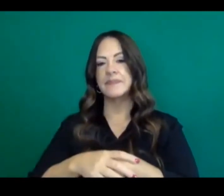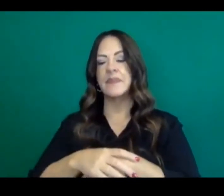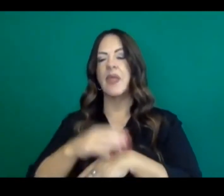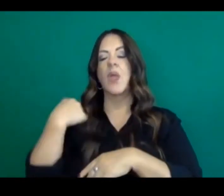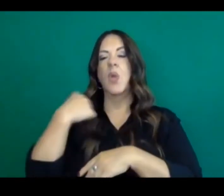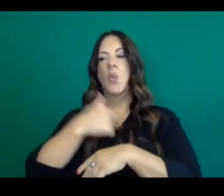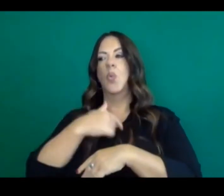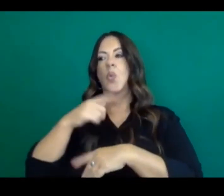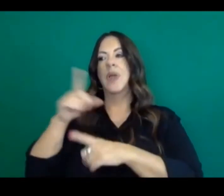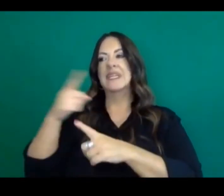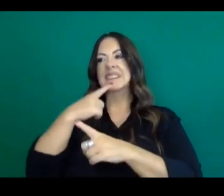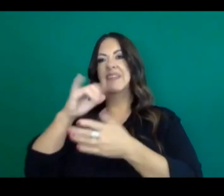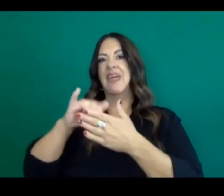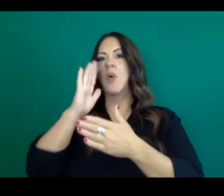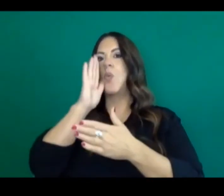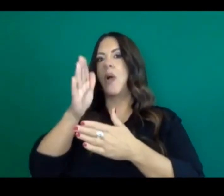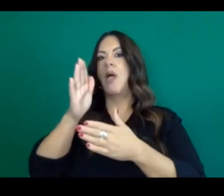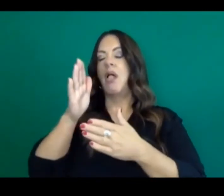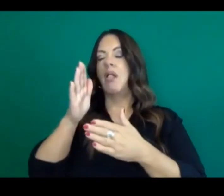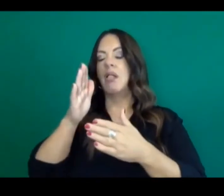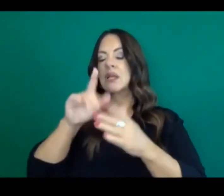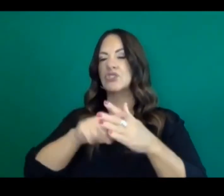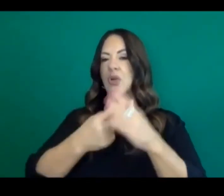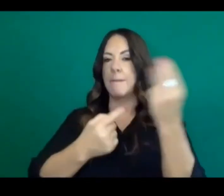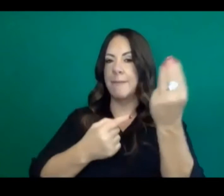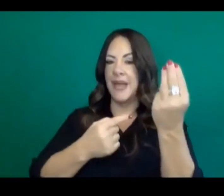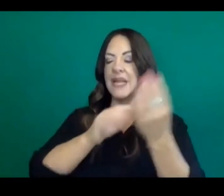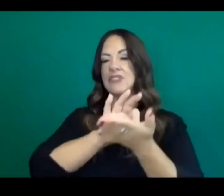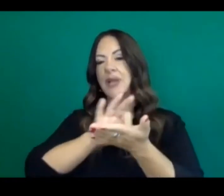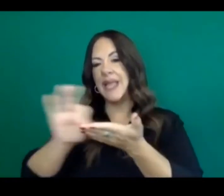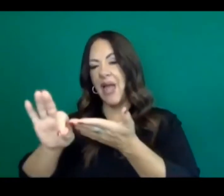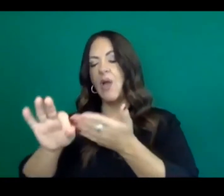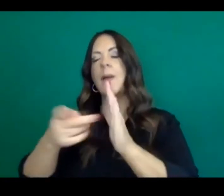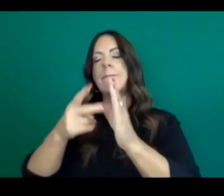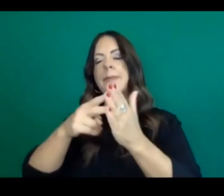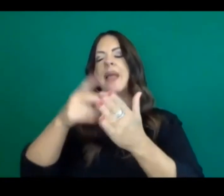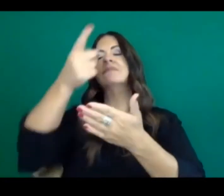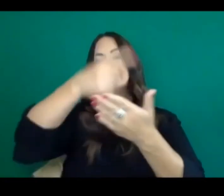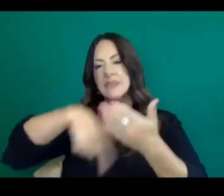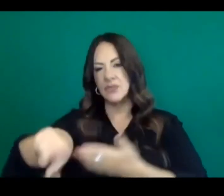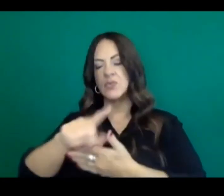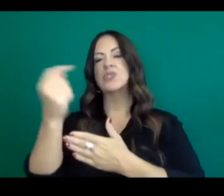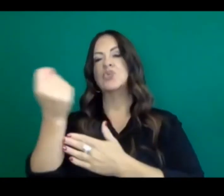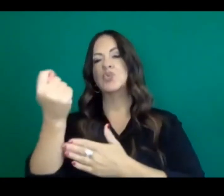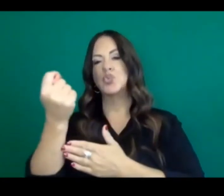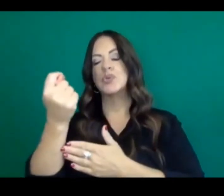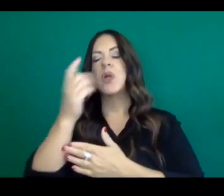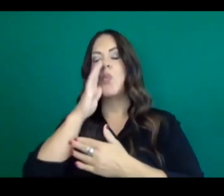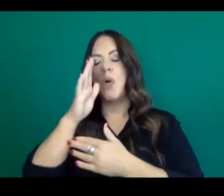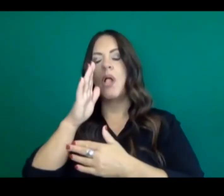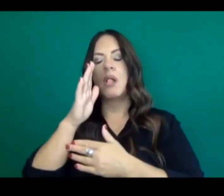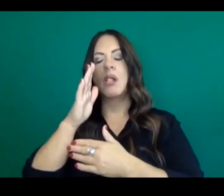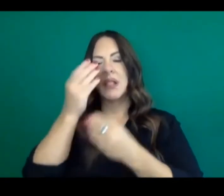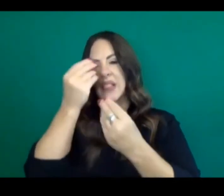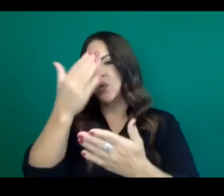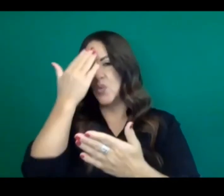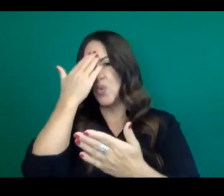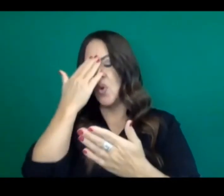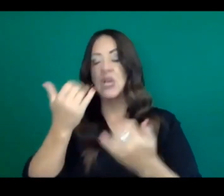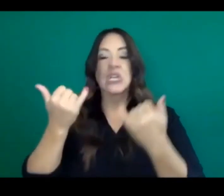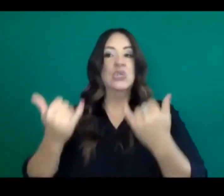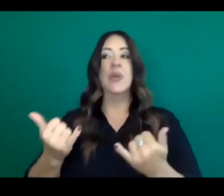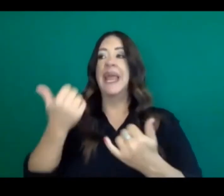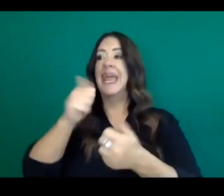days. So till the next Tuesday, the 8th. So a week from today when we will update those tiers. So there's no new tiering update